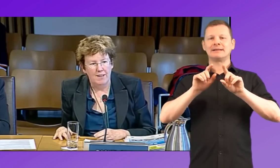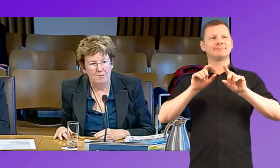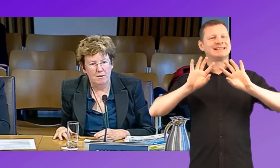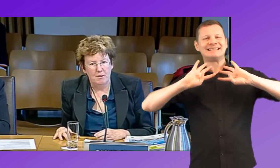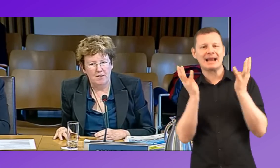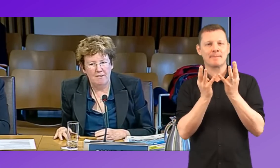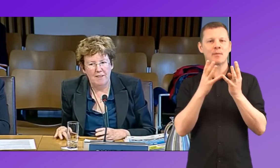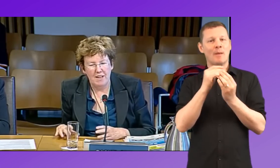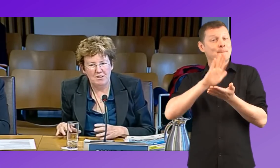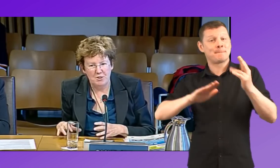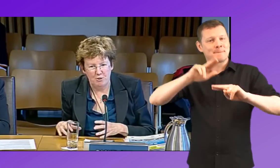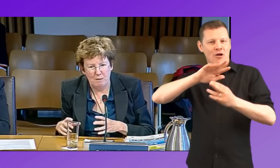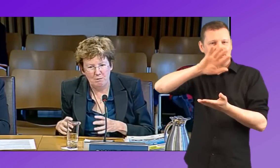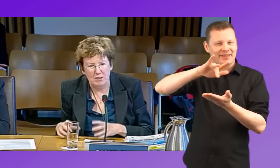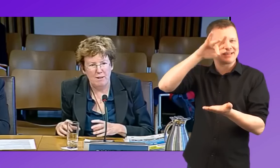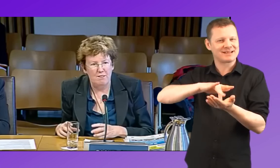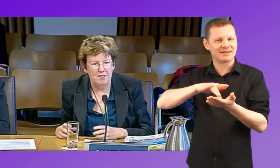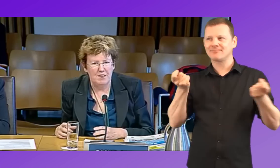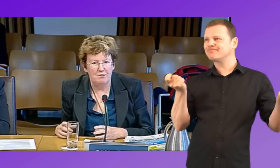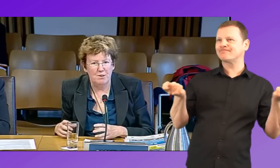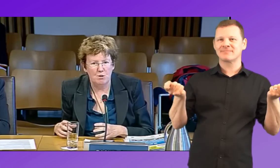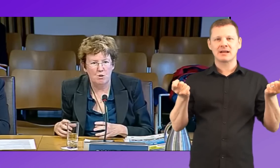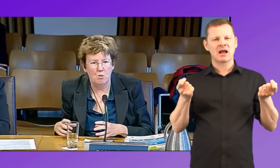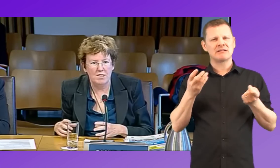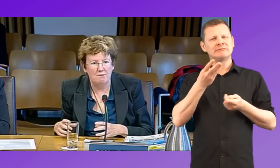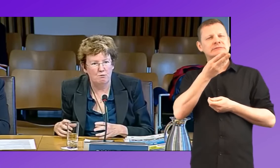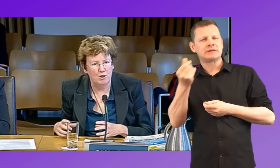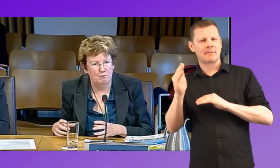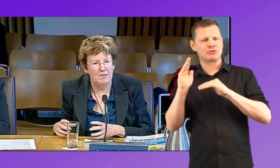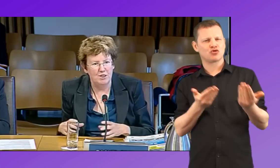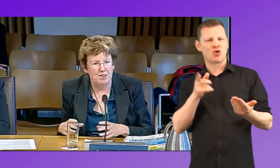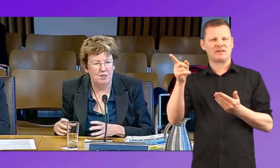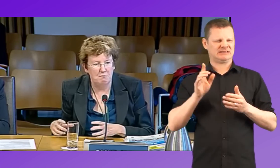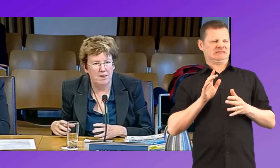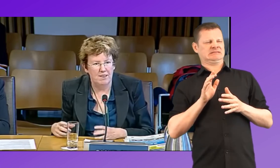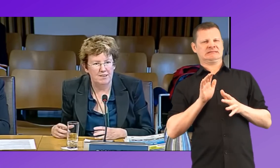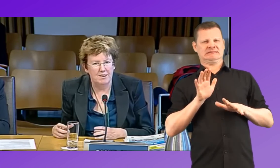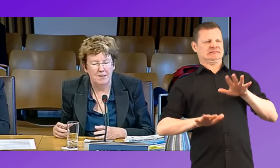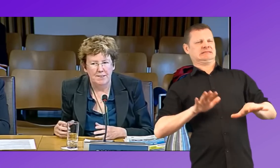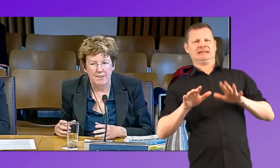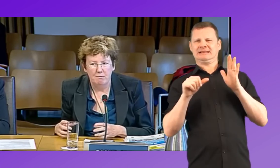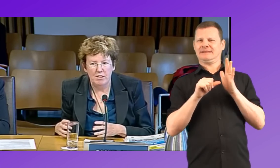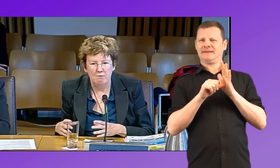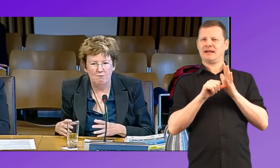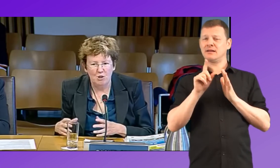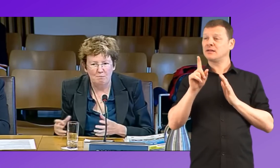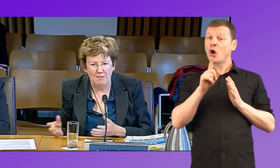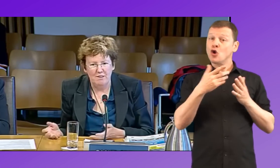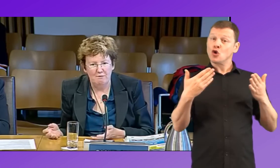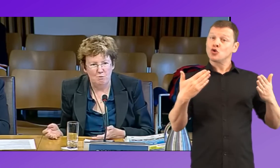And, and that attitude about putting the parents at the centre is quite difficult for some agencies to realise. We know we've got the benefit of